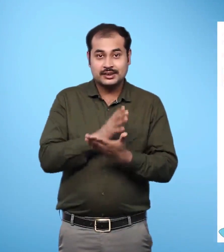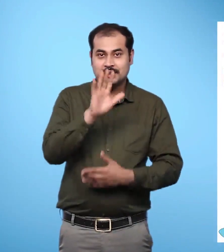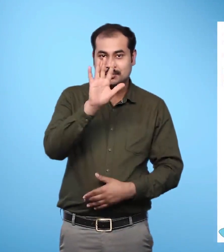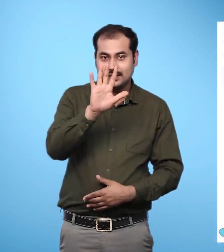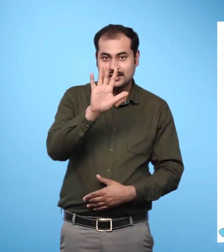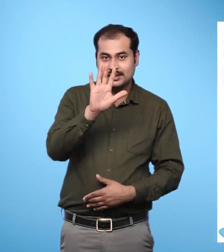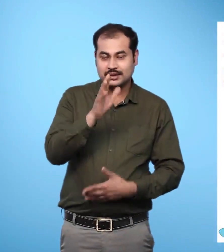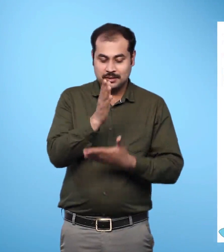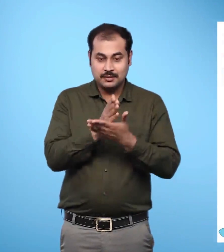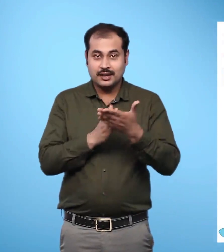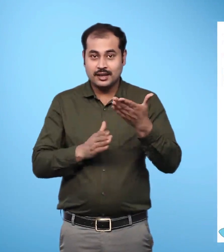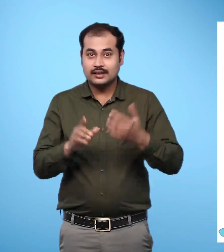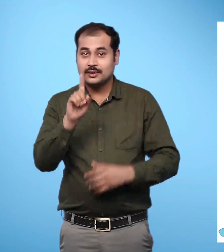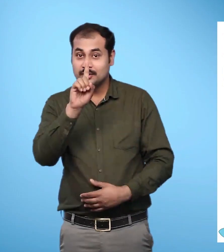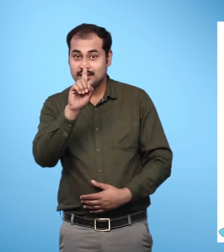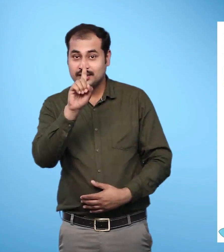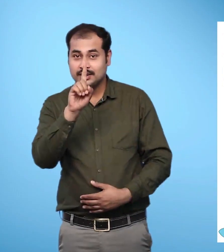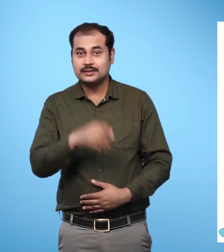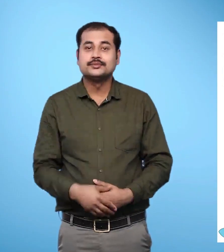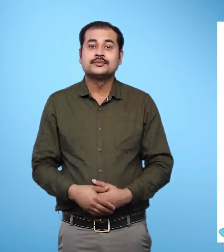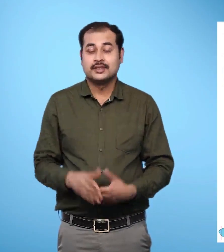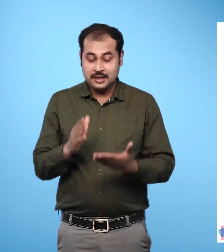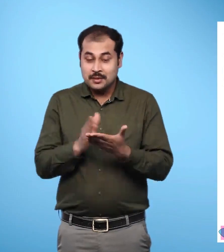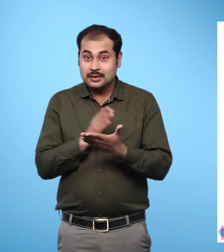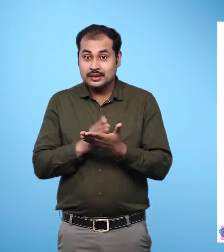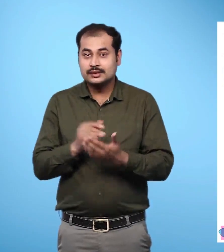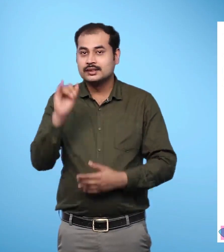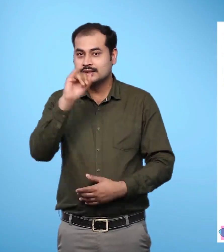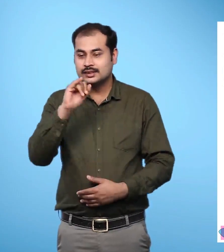5 Part 1 Page 69